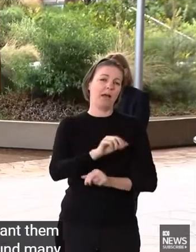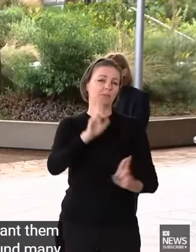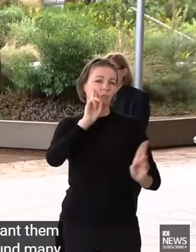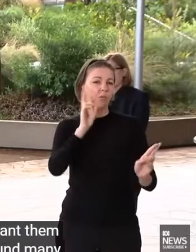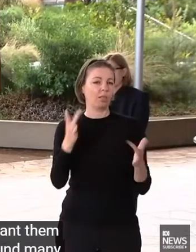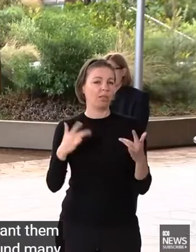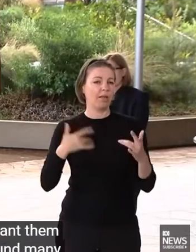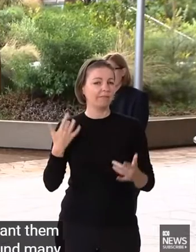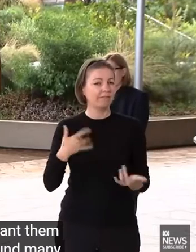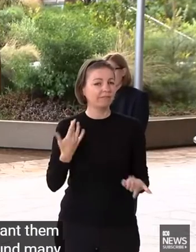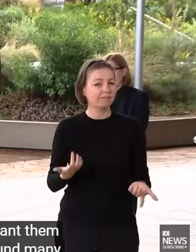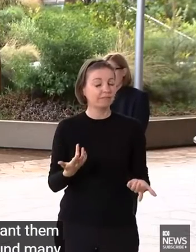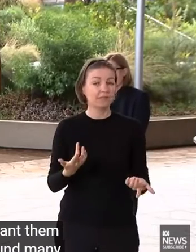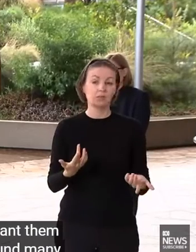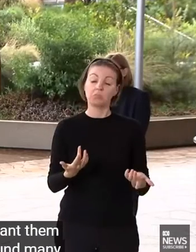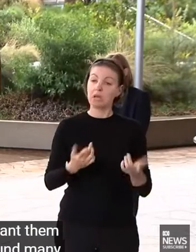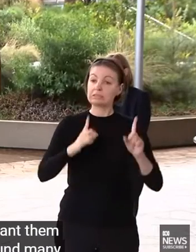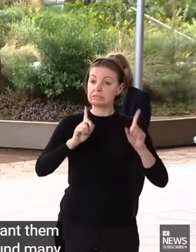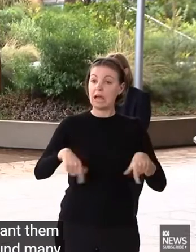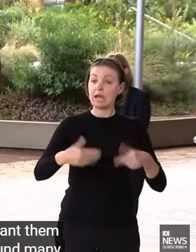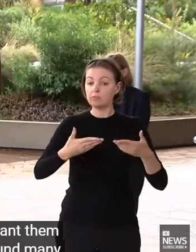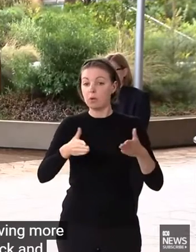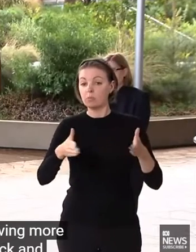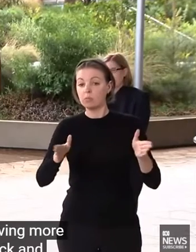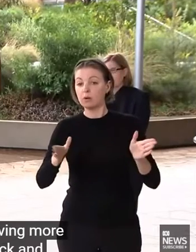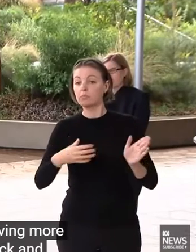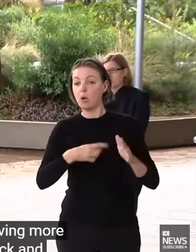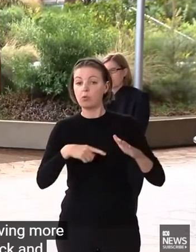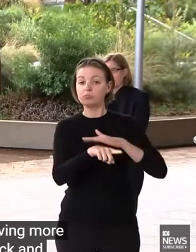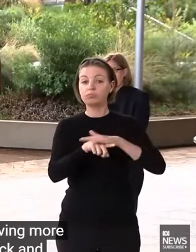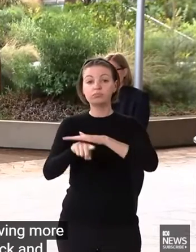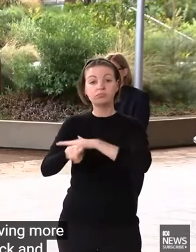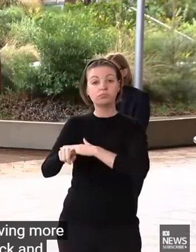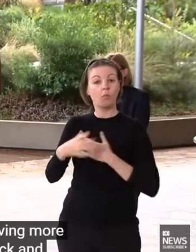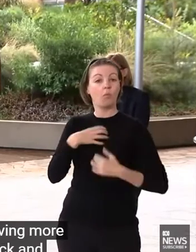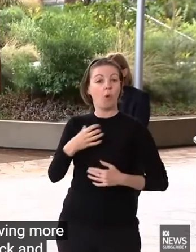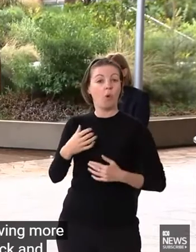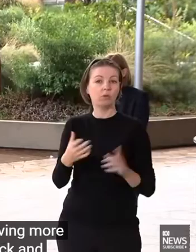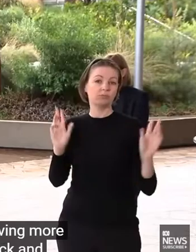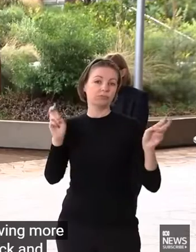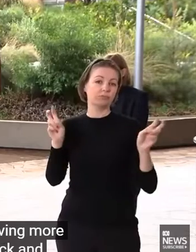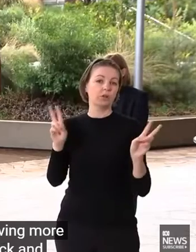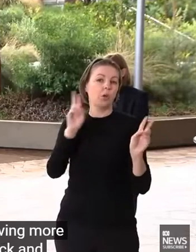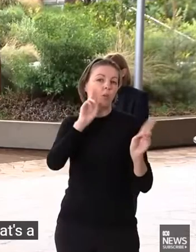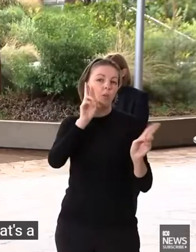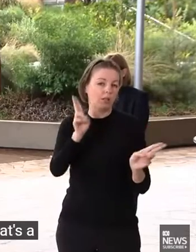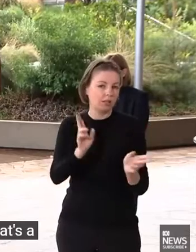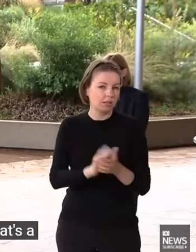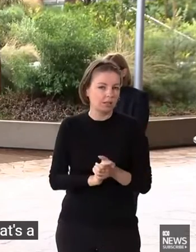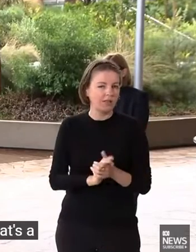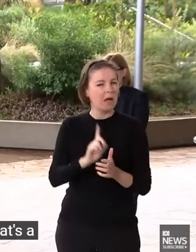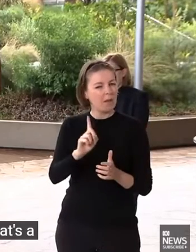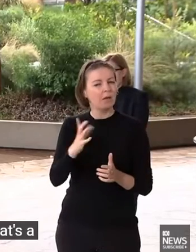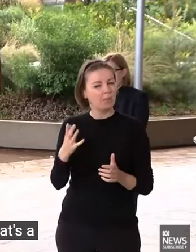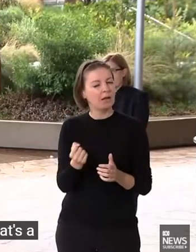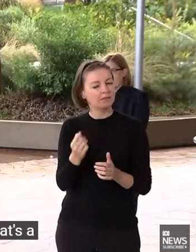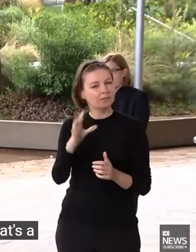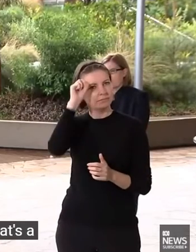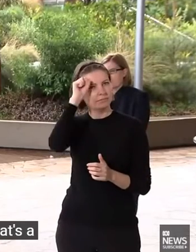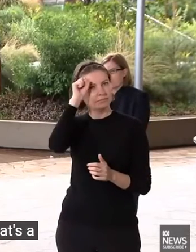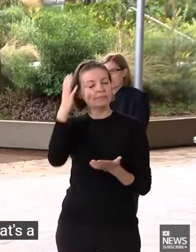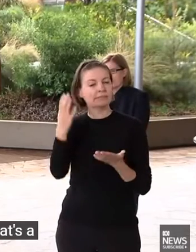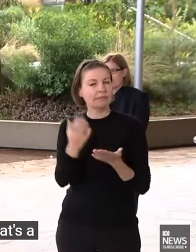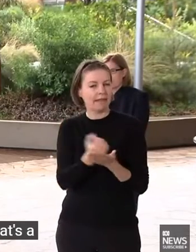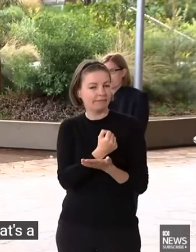people are actually having more of their old lives back, and certainly I think that's a positive. But we also have to do it safely. So,